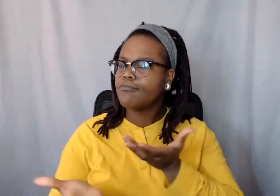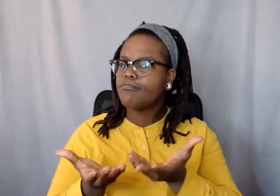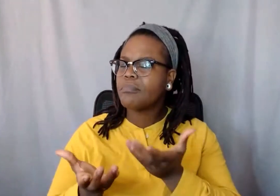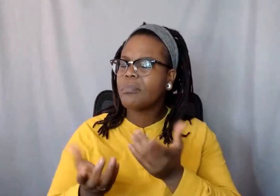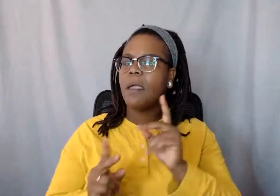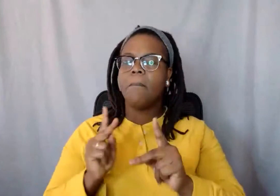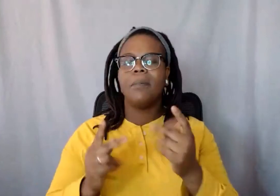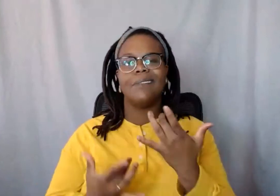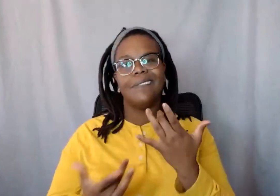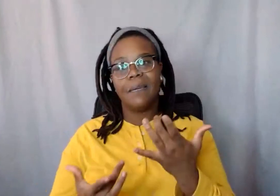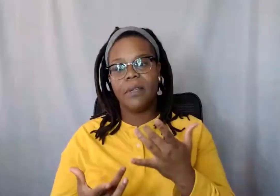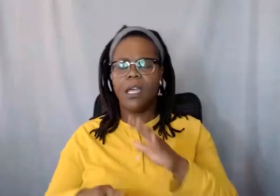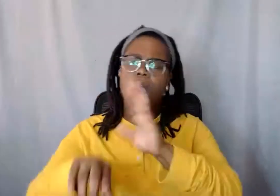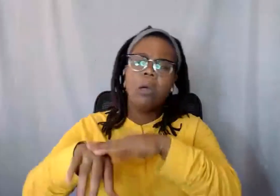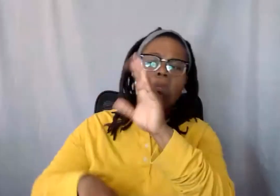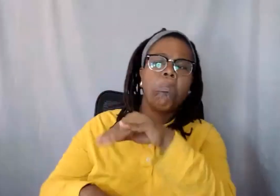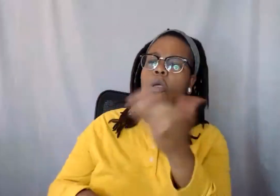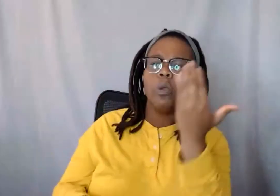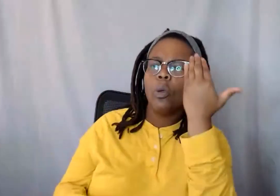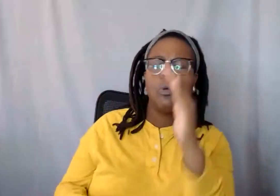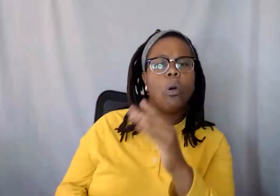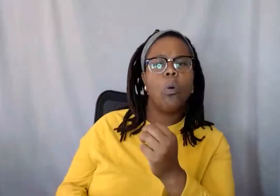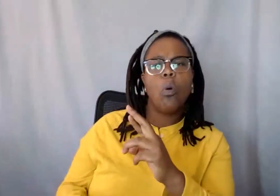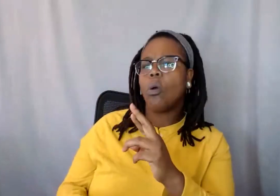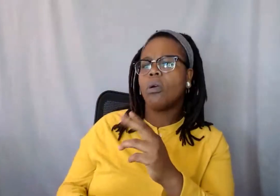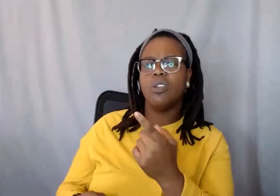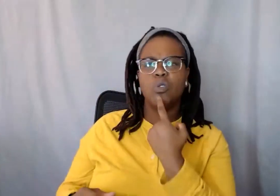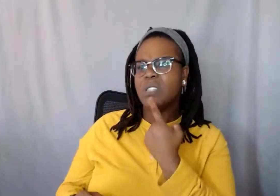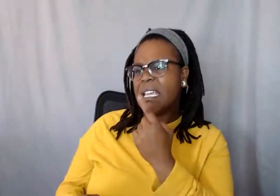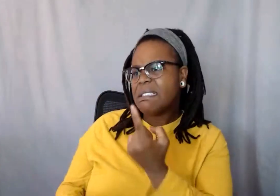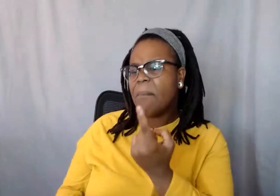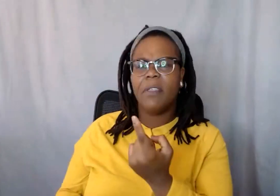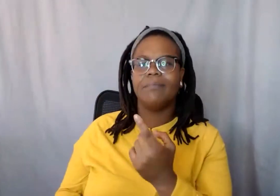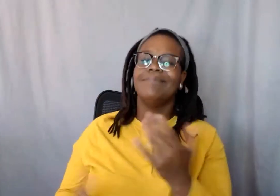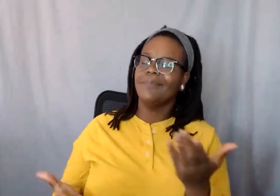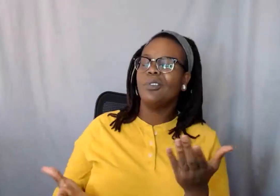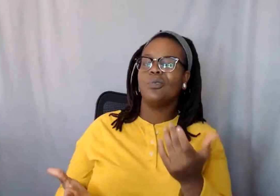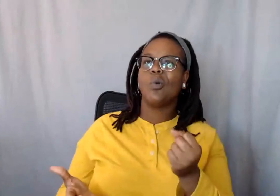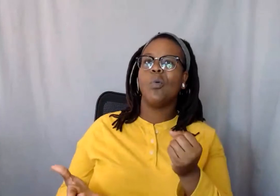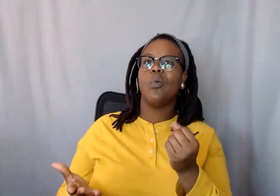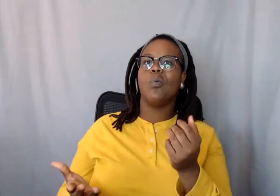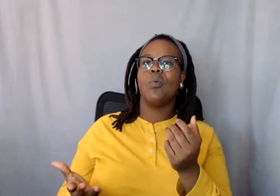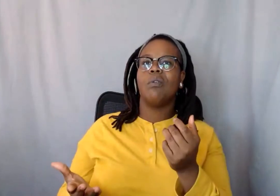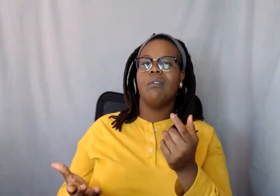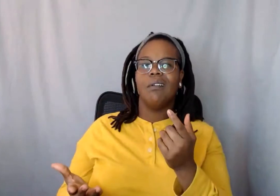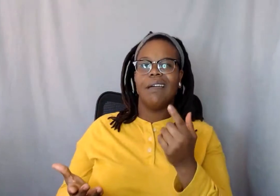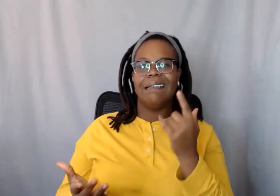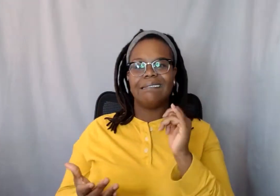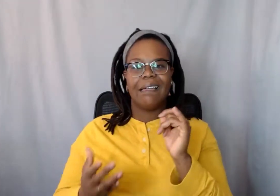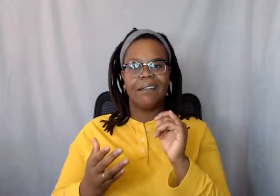them out or think they are one thing when they don't understand something. So I think first thing, like a forum where students